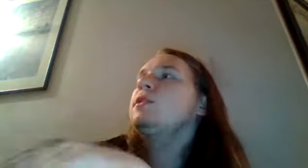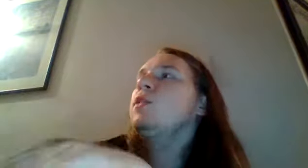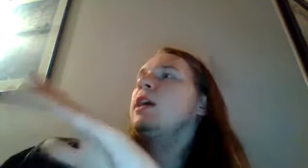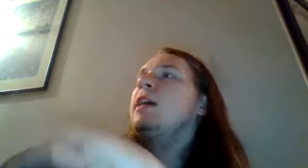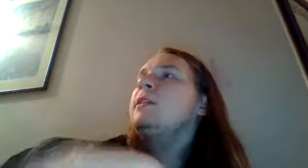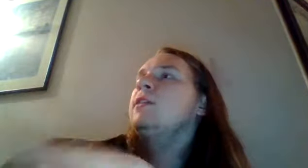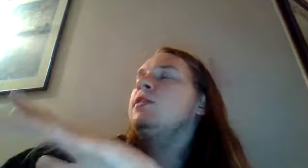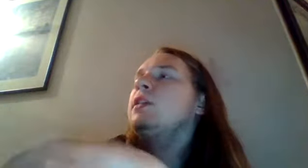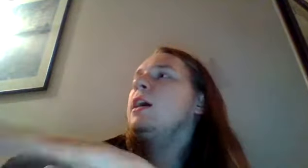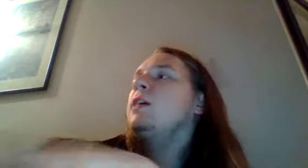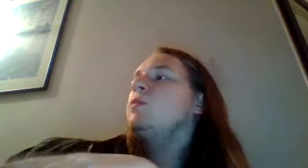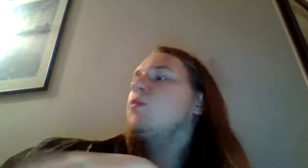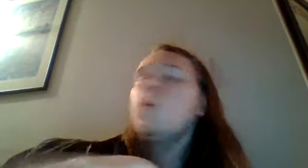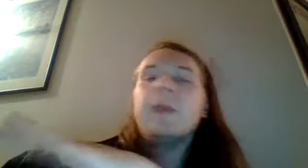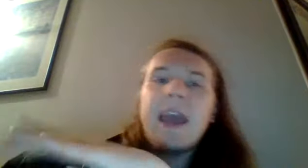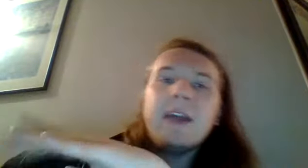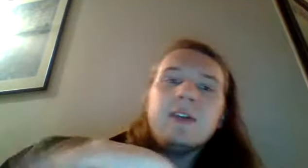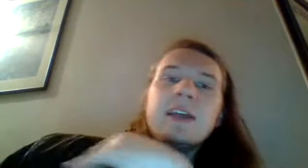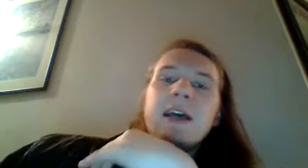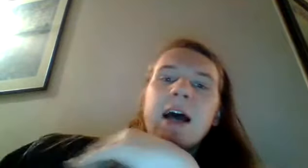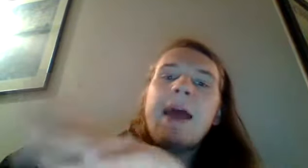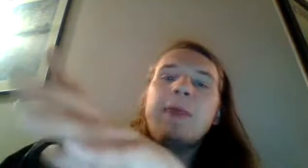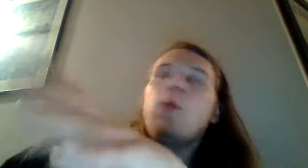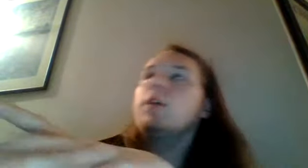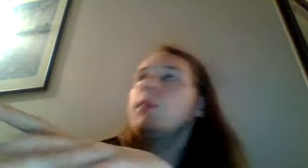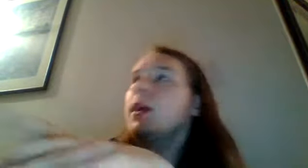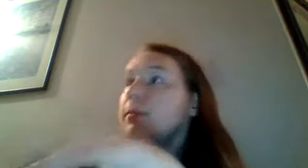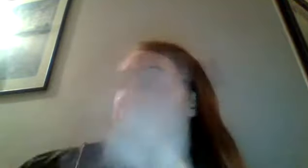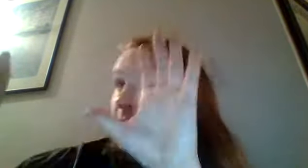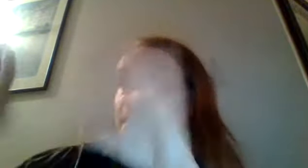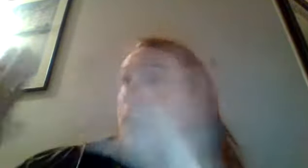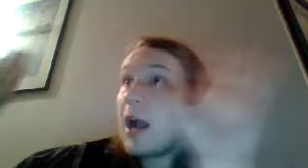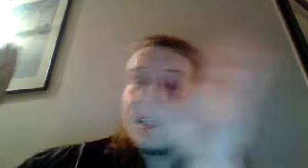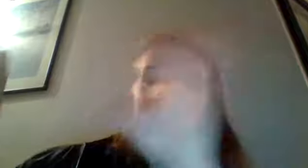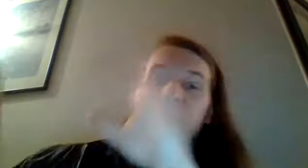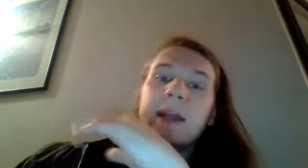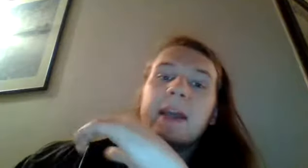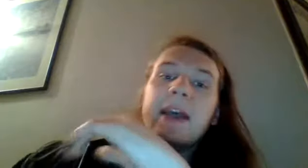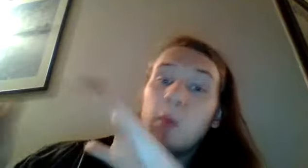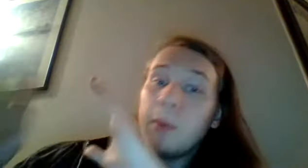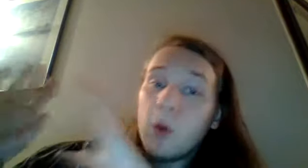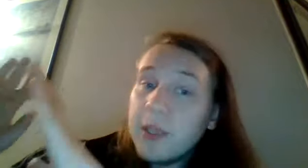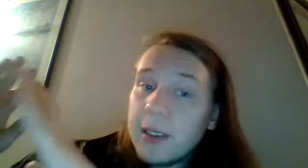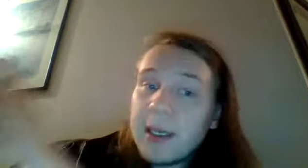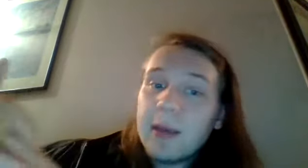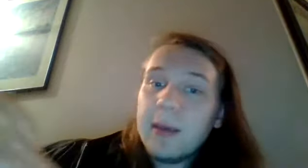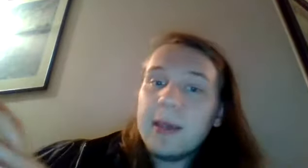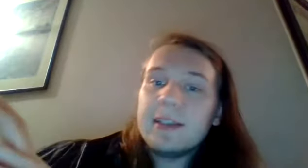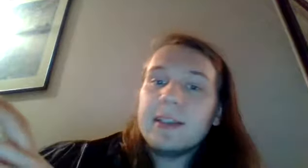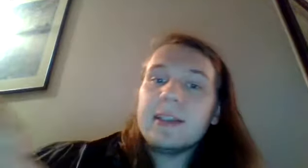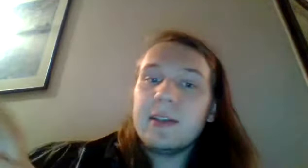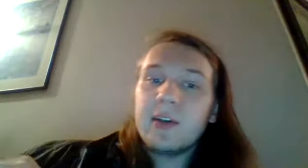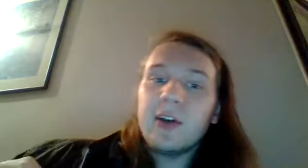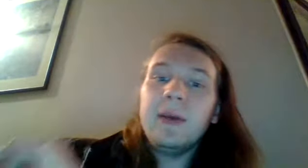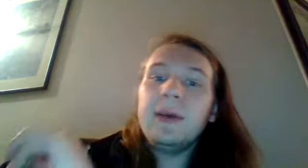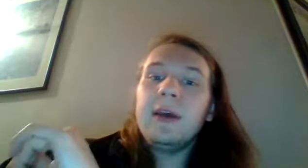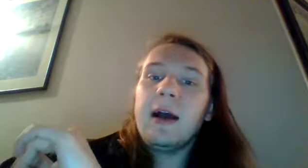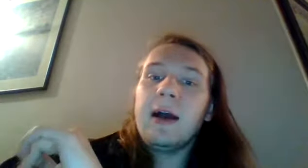or and little uh roman candles uh at the water park and surprising everybody and but only kagame could see this little girl um